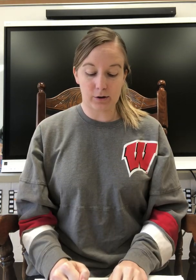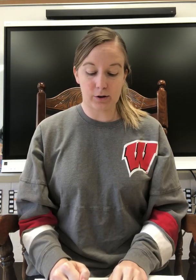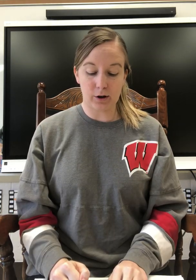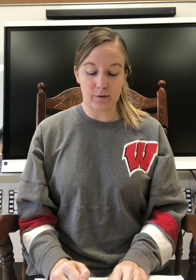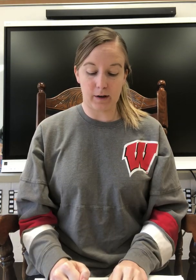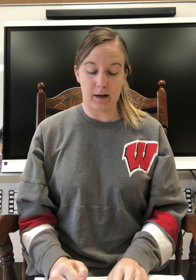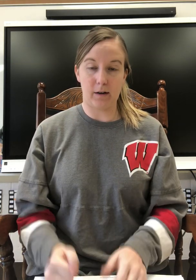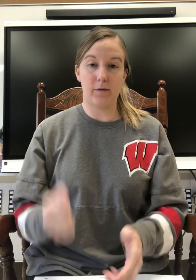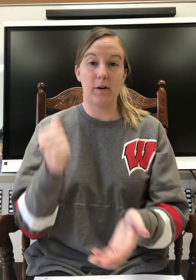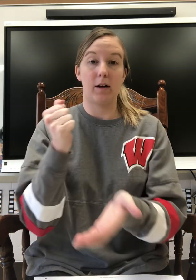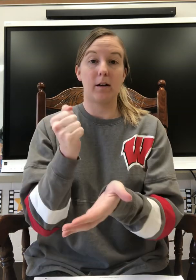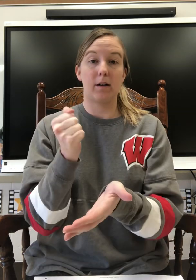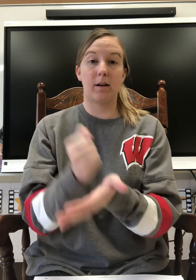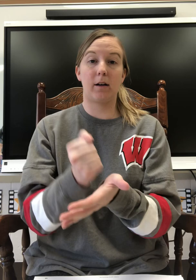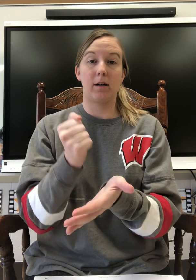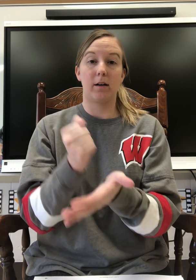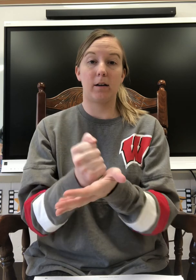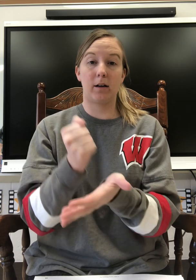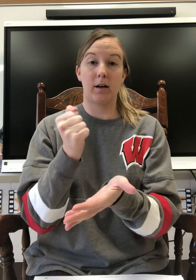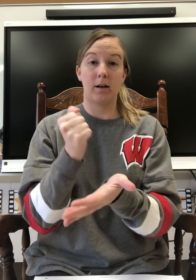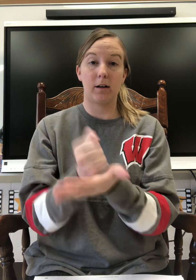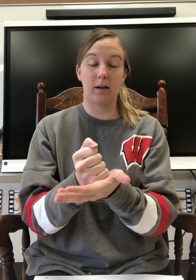Conservative, k, k, k.